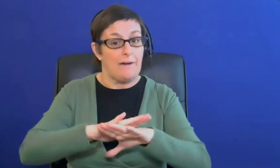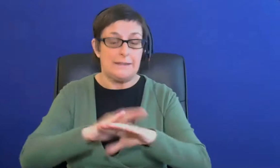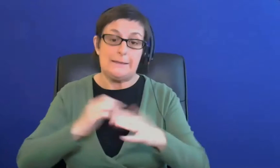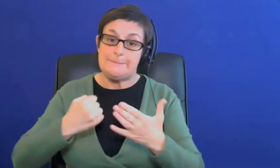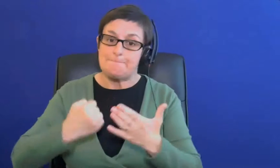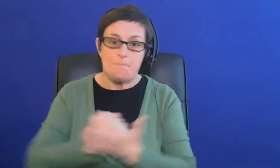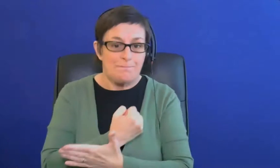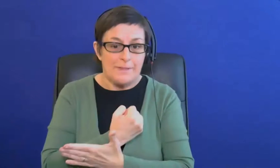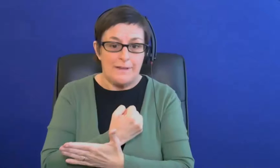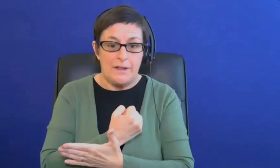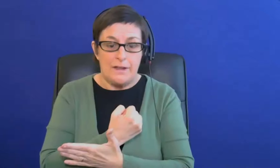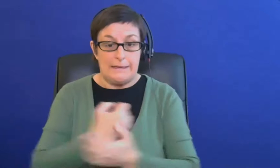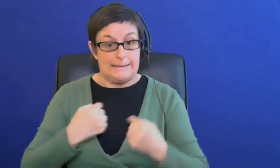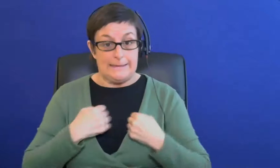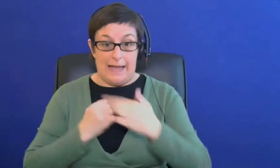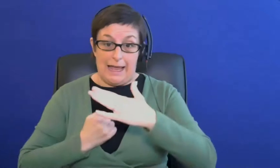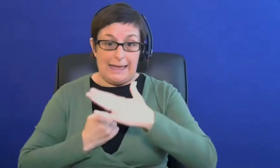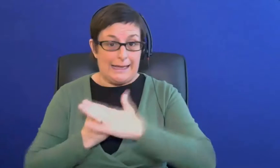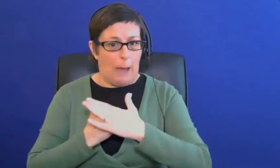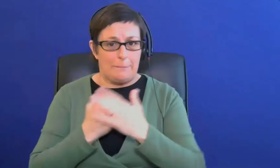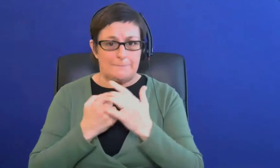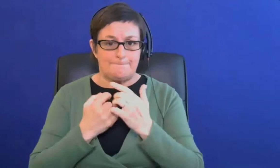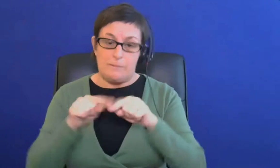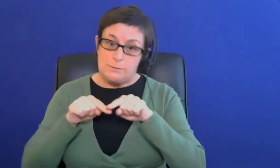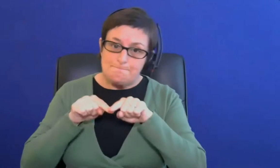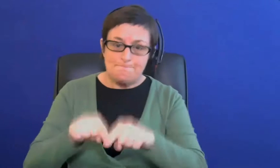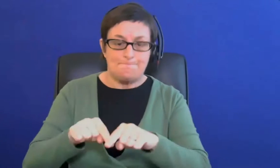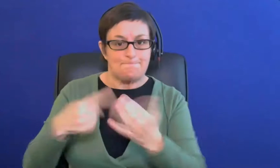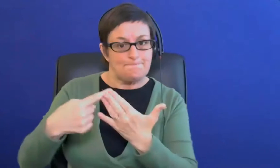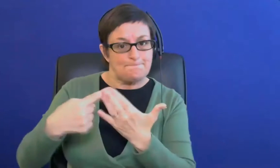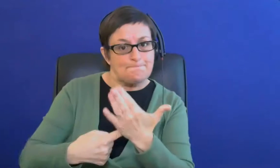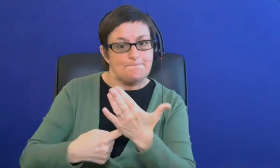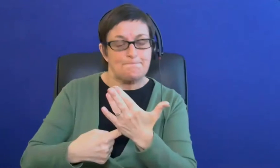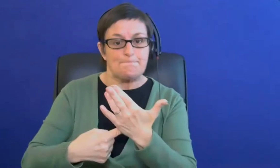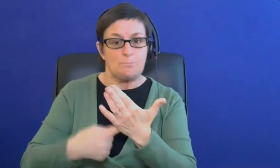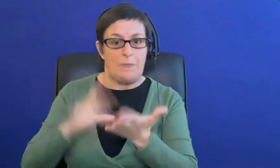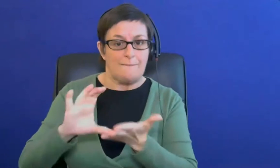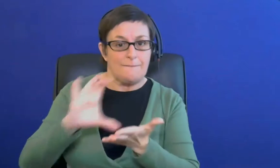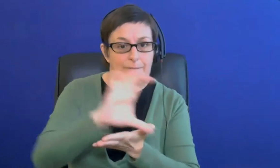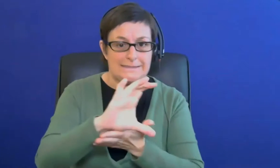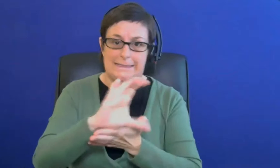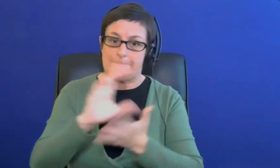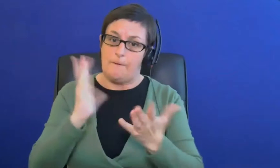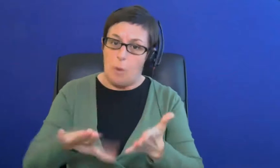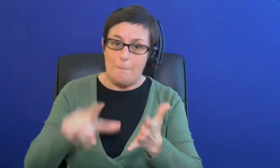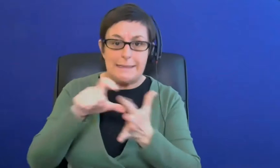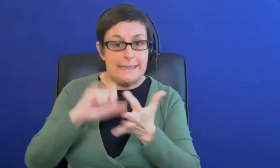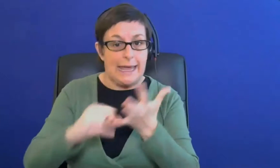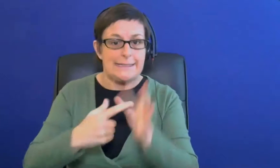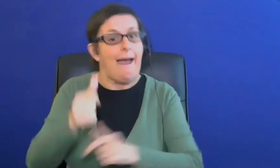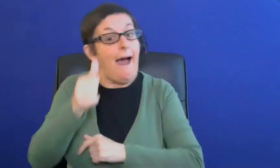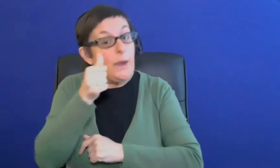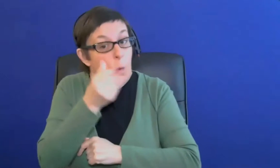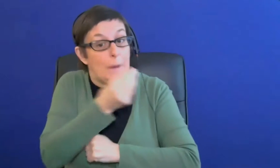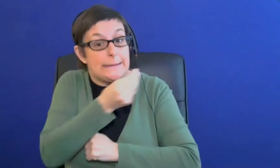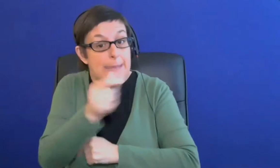we're um bound by regulation and how much funding we can give um from the dsa but i do know that students